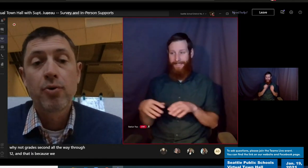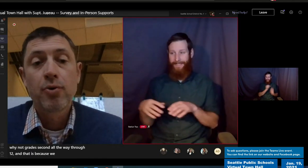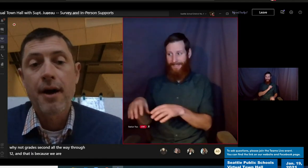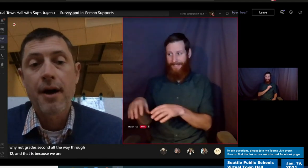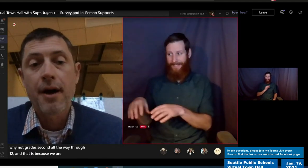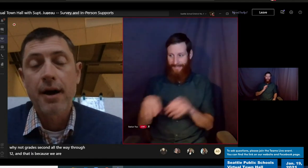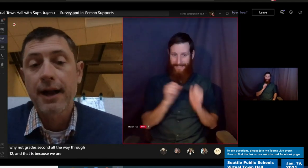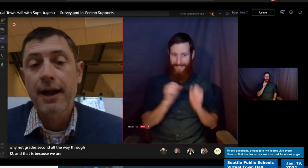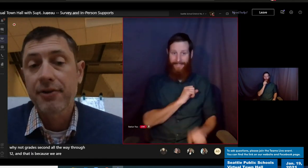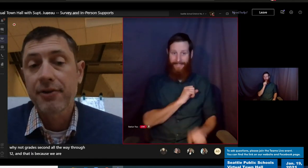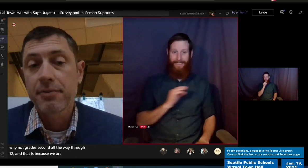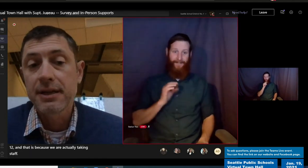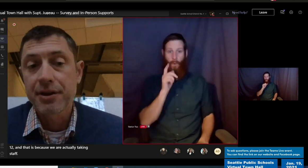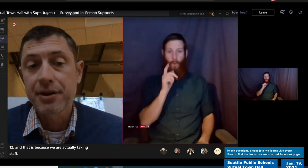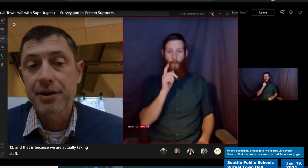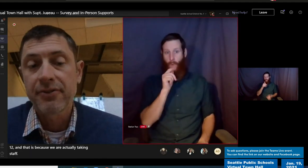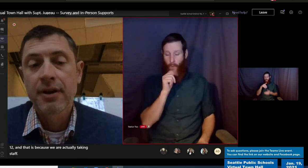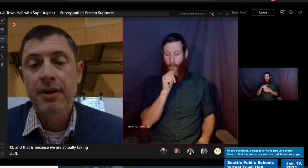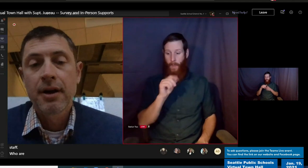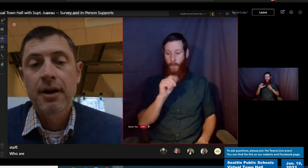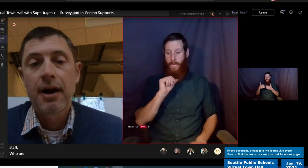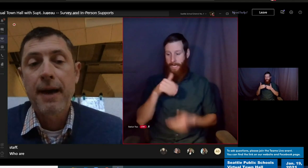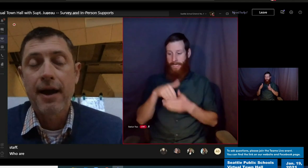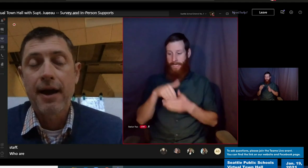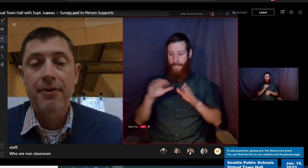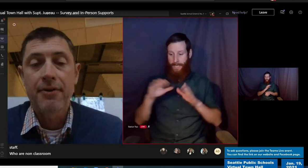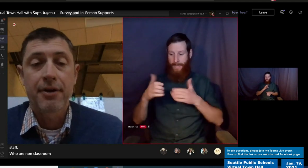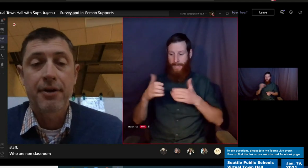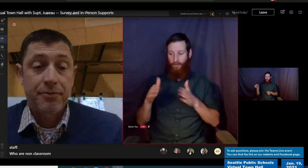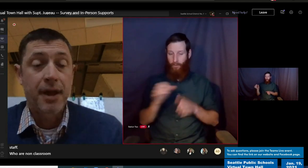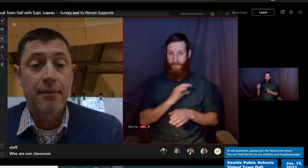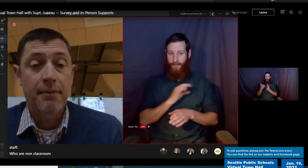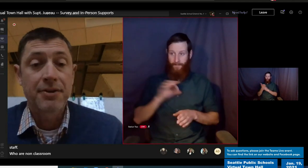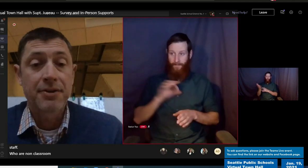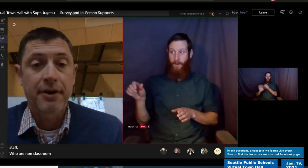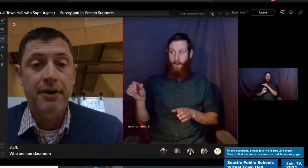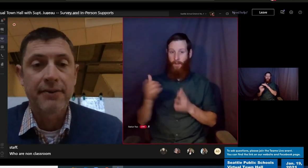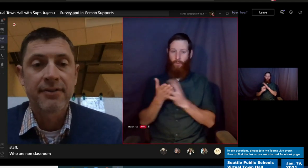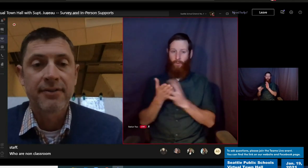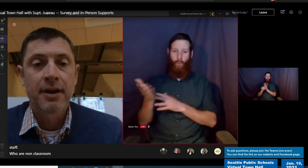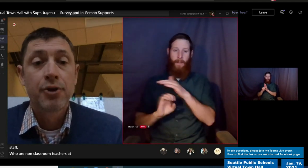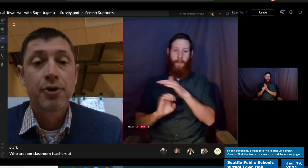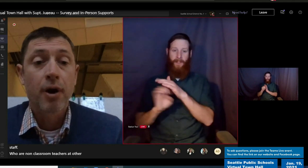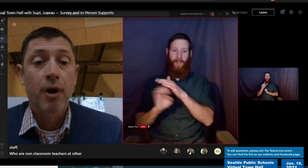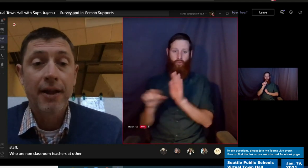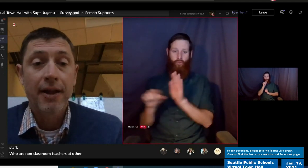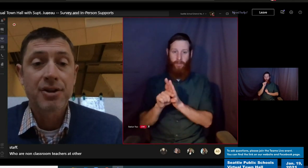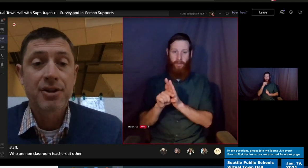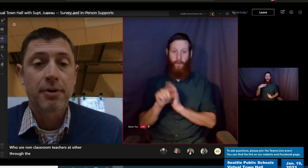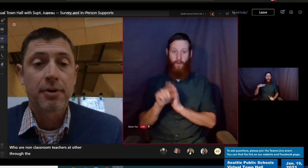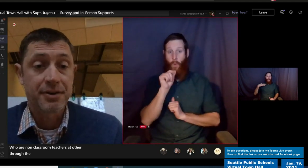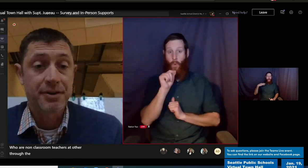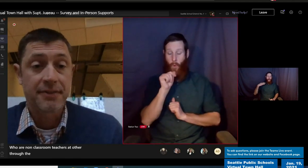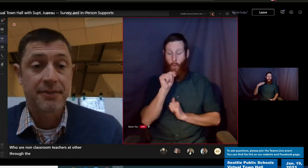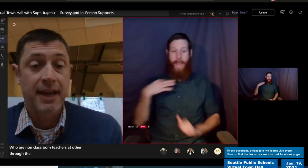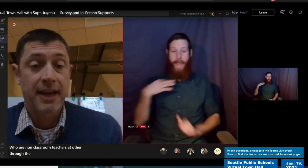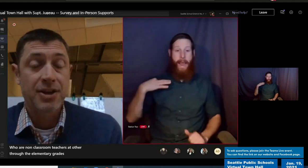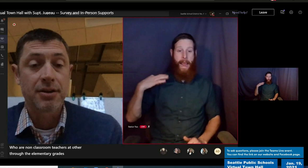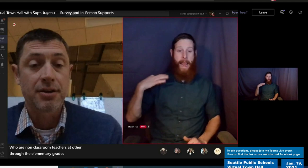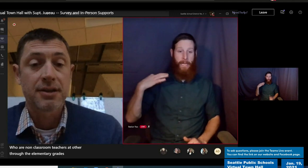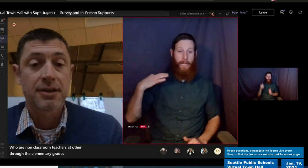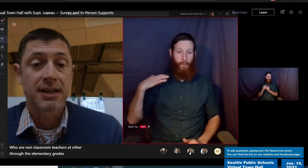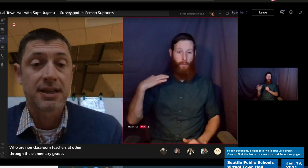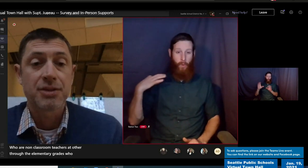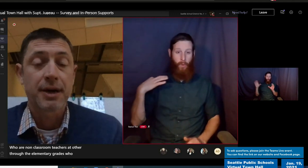non-classroom teachers at other through the elementary grades who are eligible by certification to